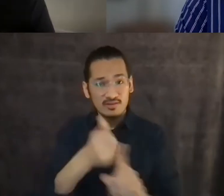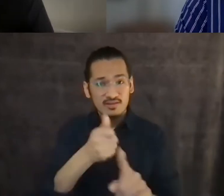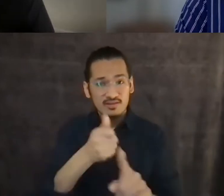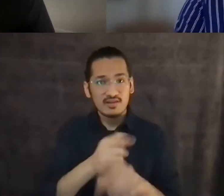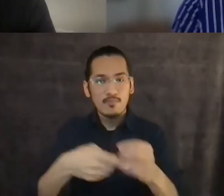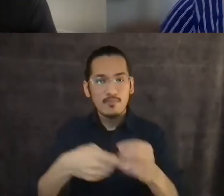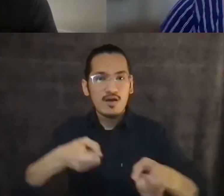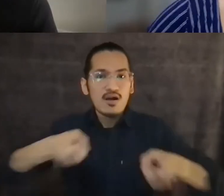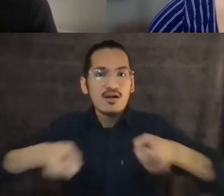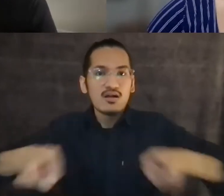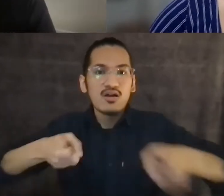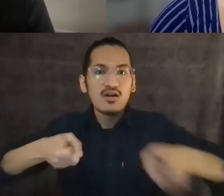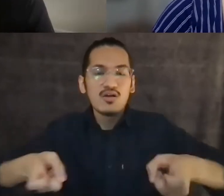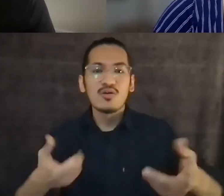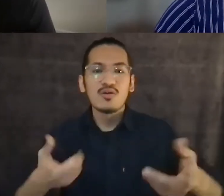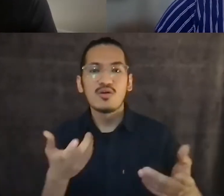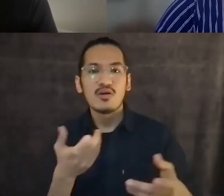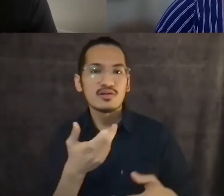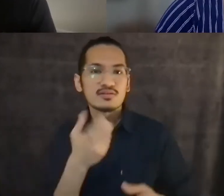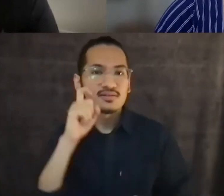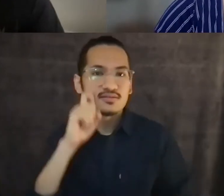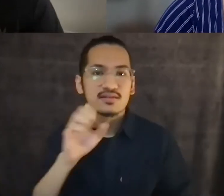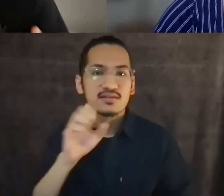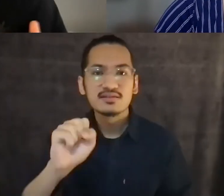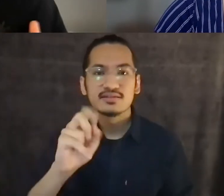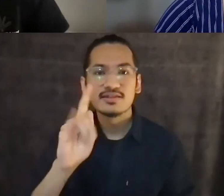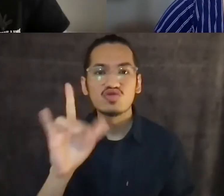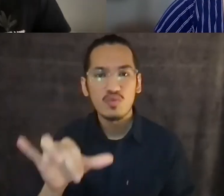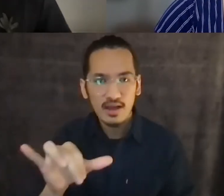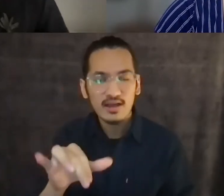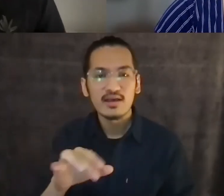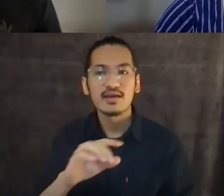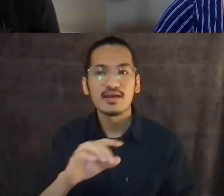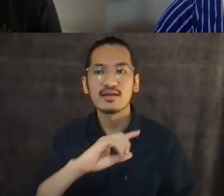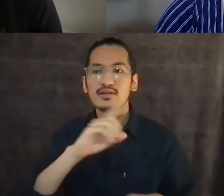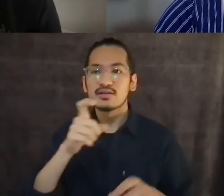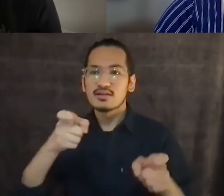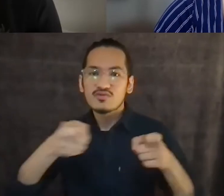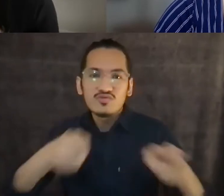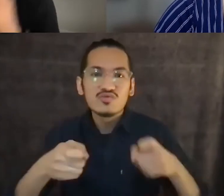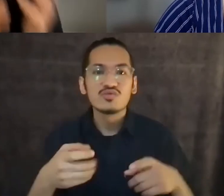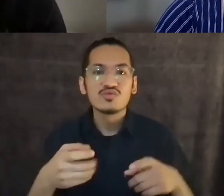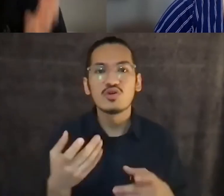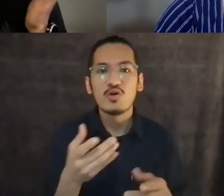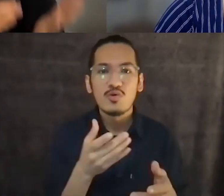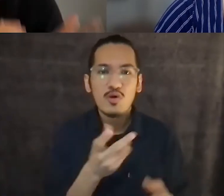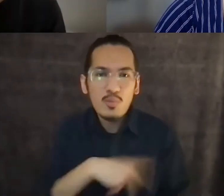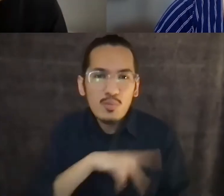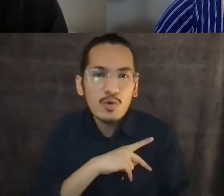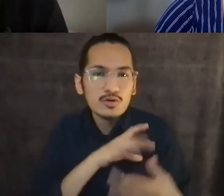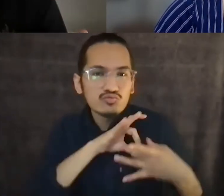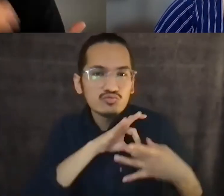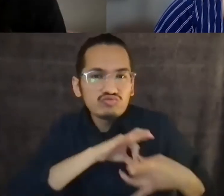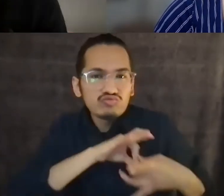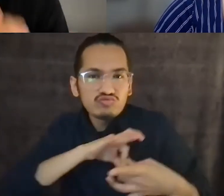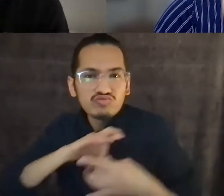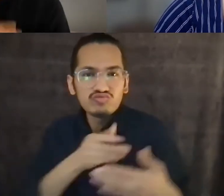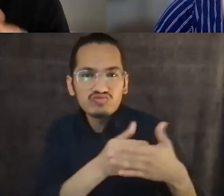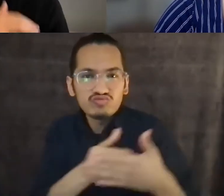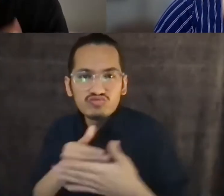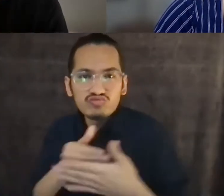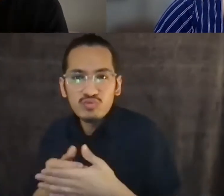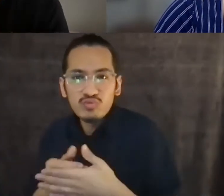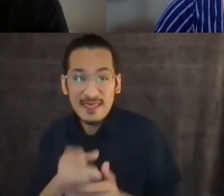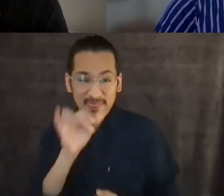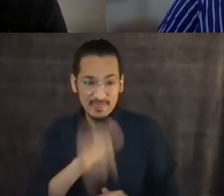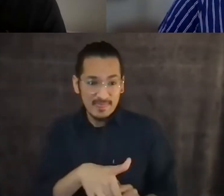around policing certain forms of intimacy. It, it, it dawns on me that that's going to be at the root of the work we need